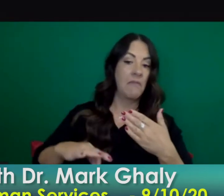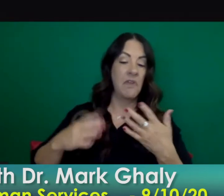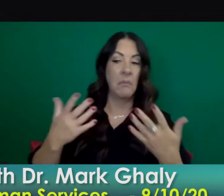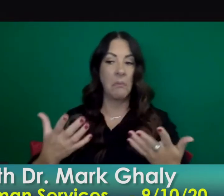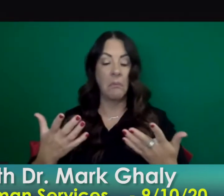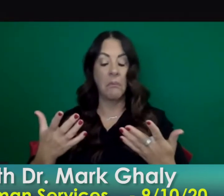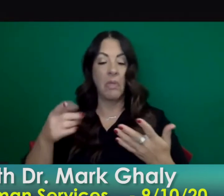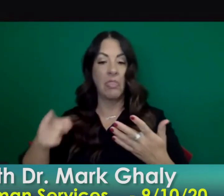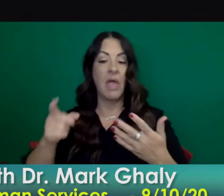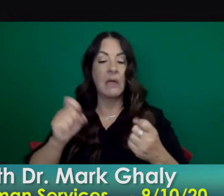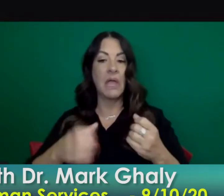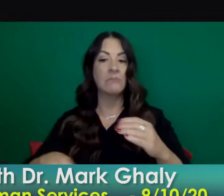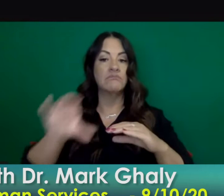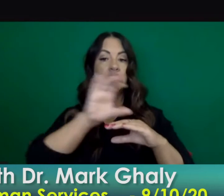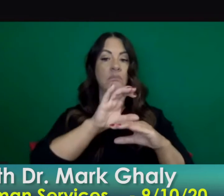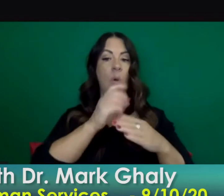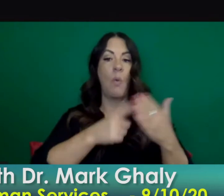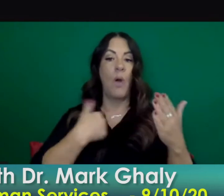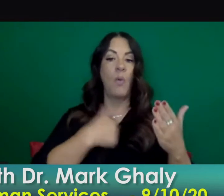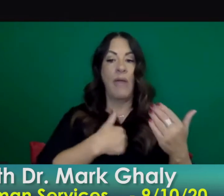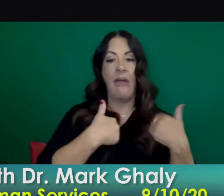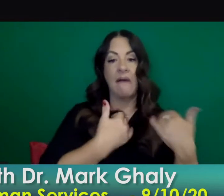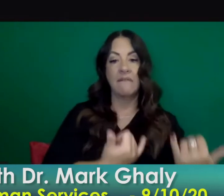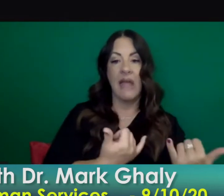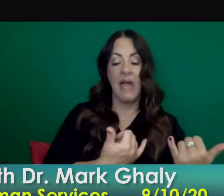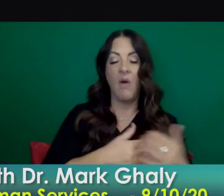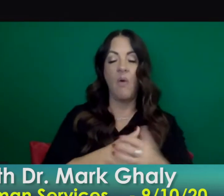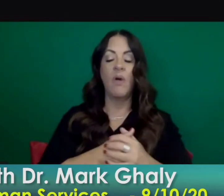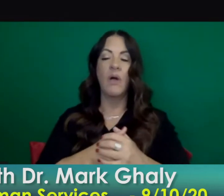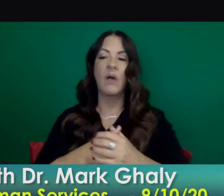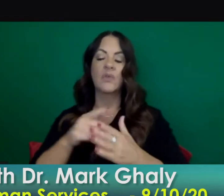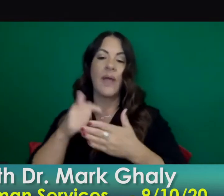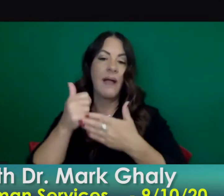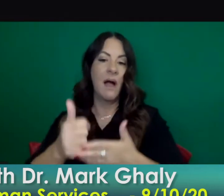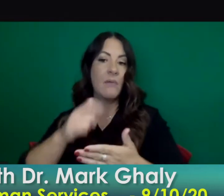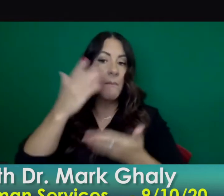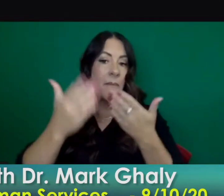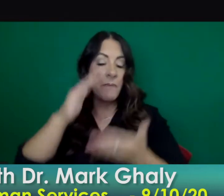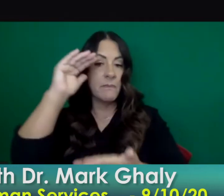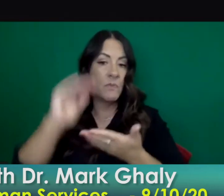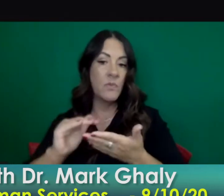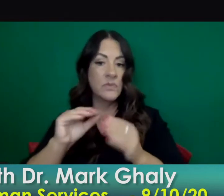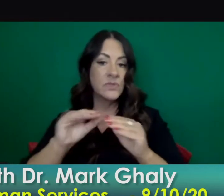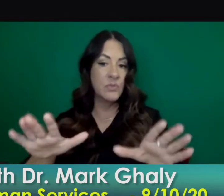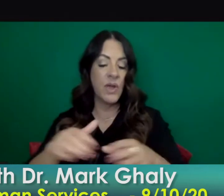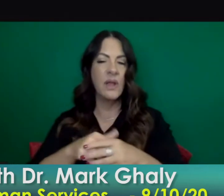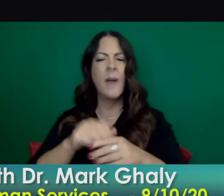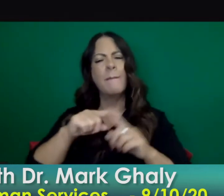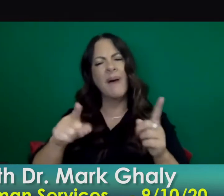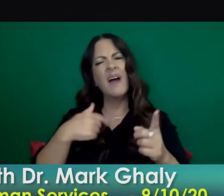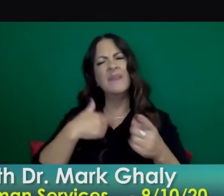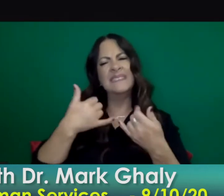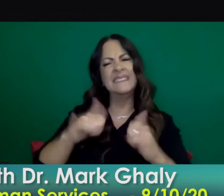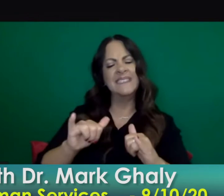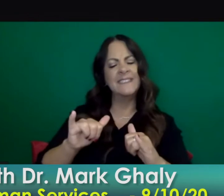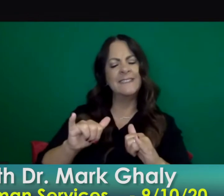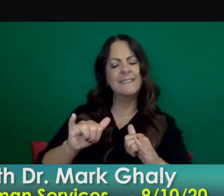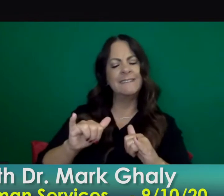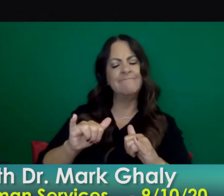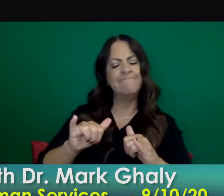technology to help us curtail the spread of covid but i think there's still questions that remain on